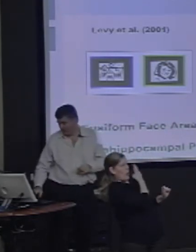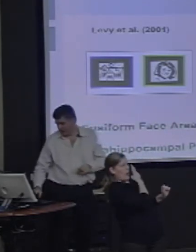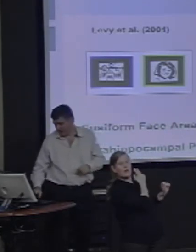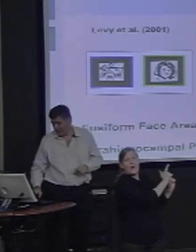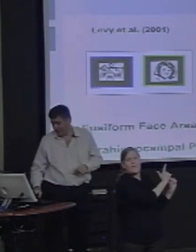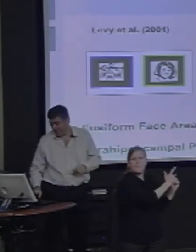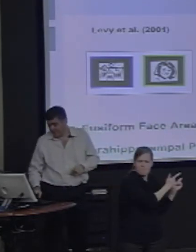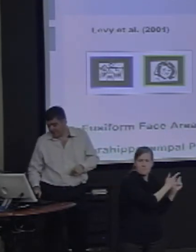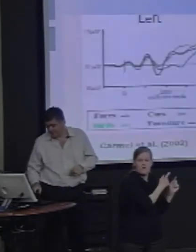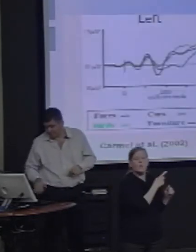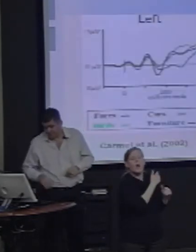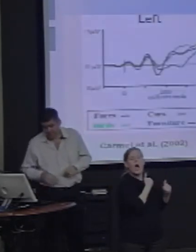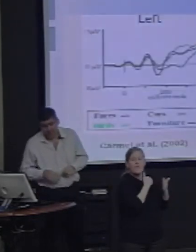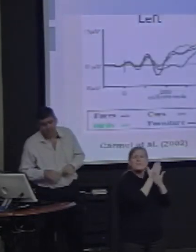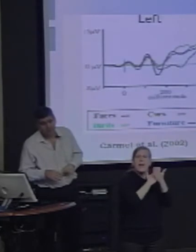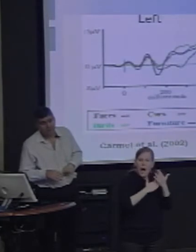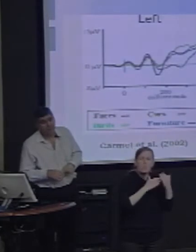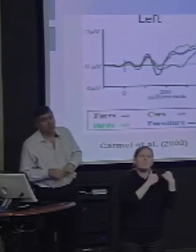specialization on the left.